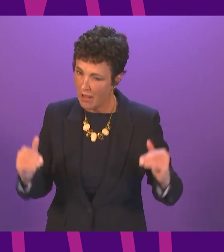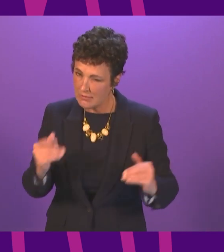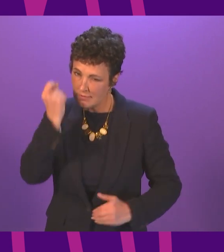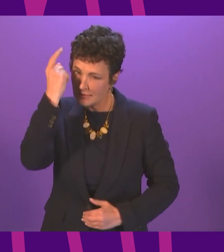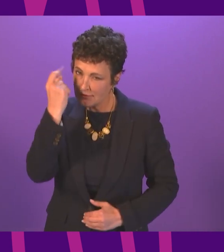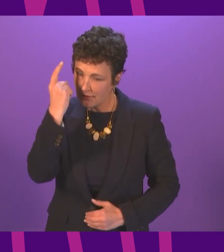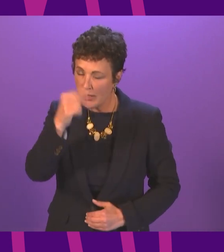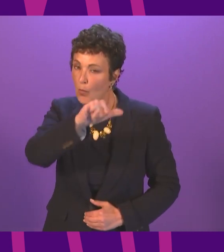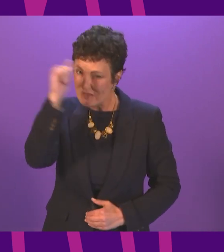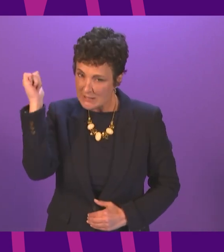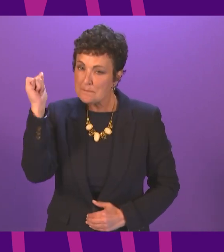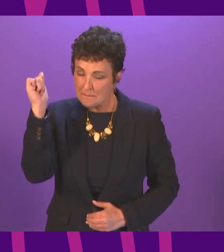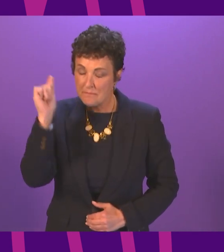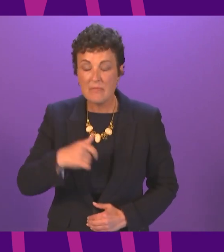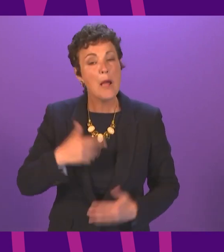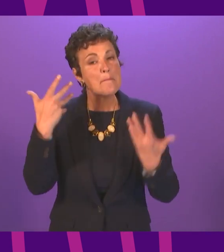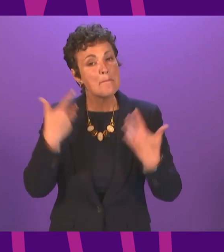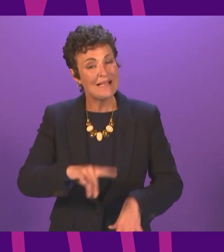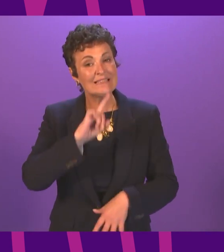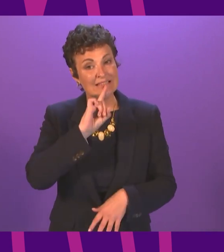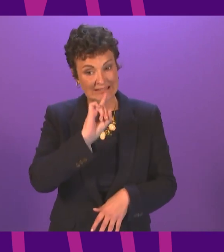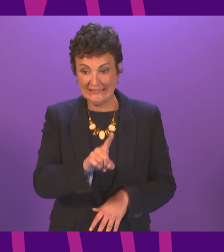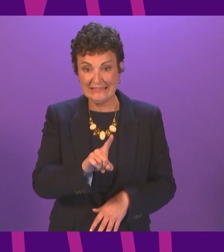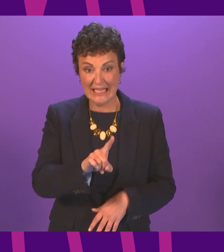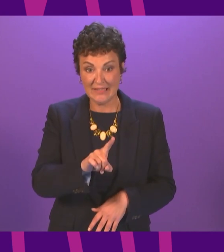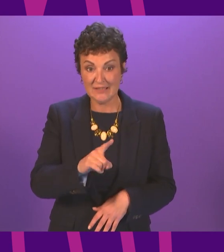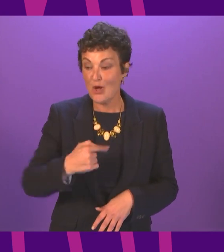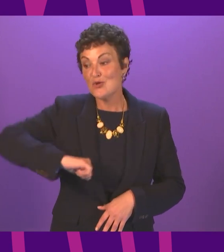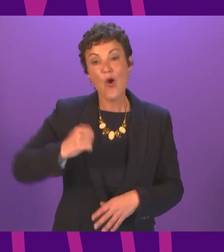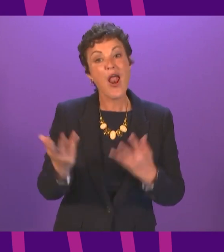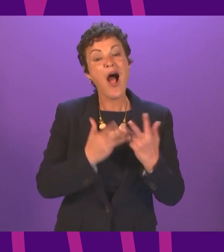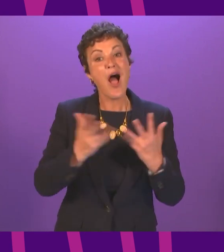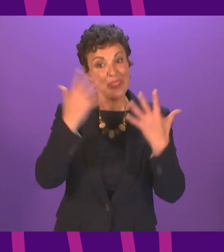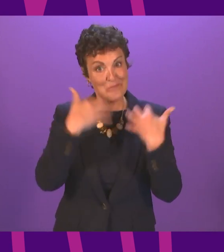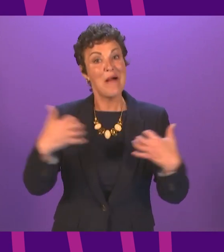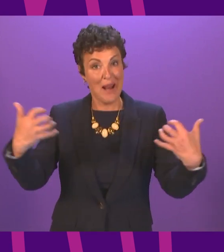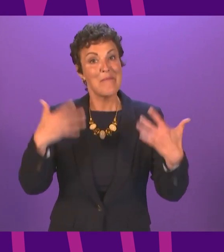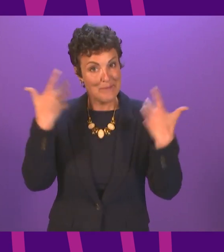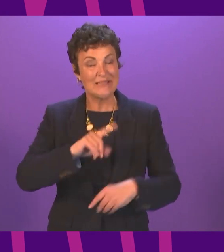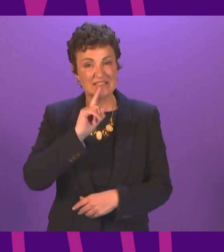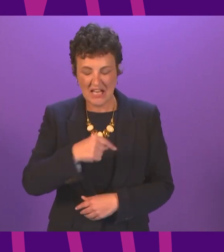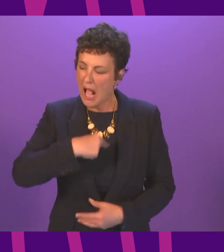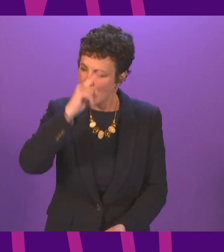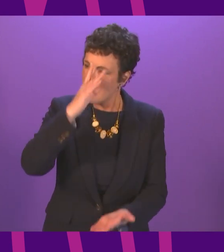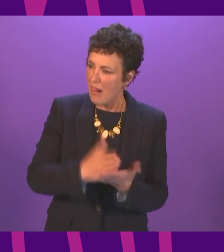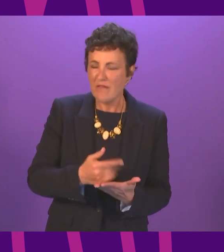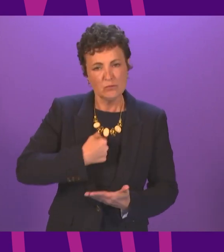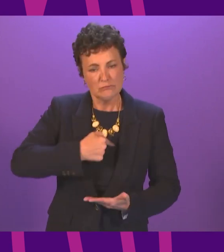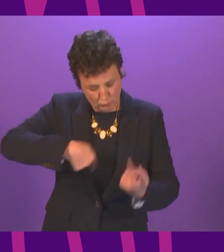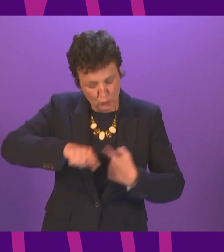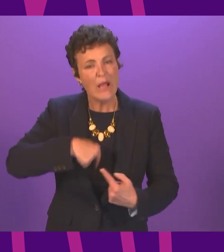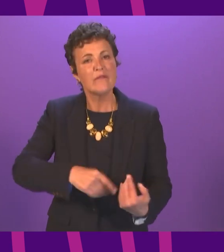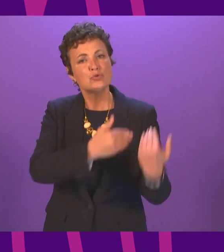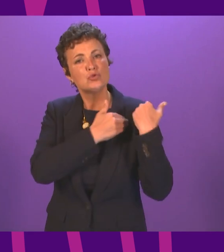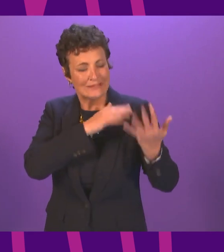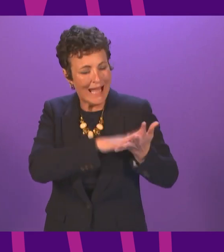I said in my maiden speech in Scotland's other parliament that I believe that we have a duty as